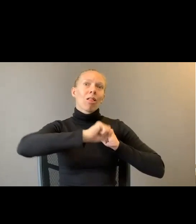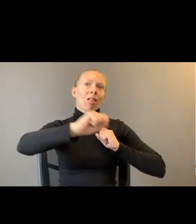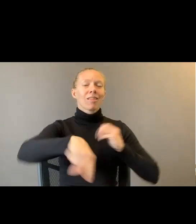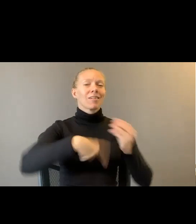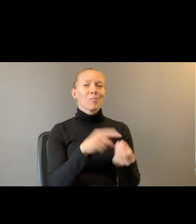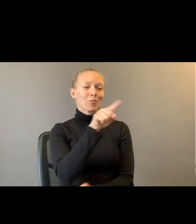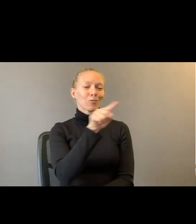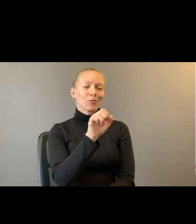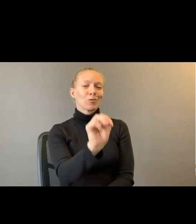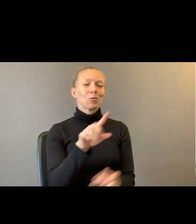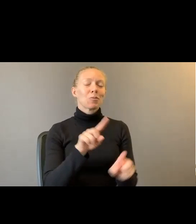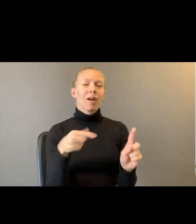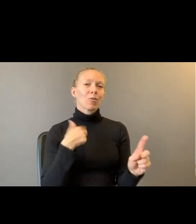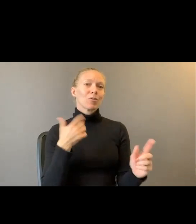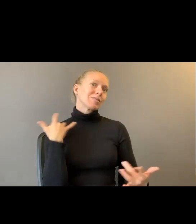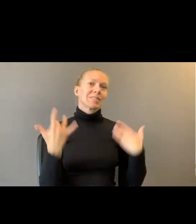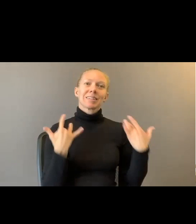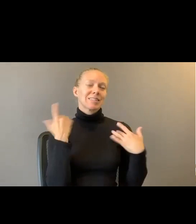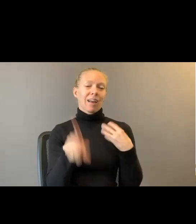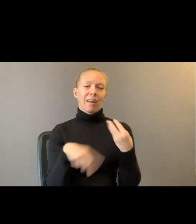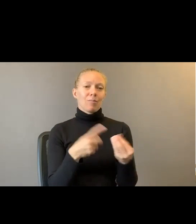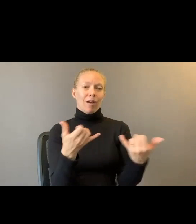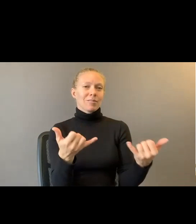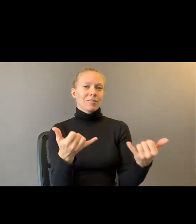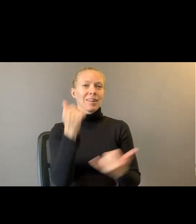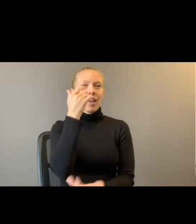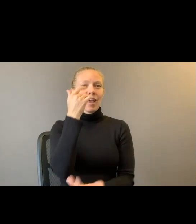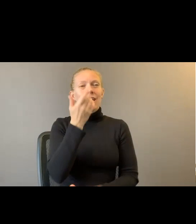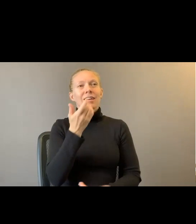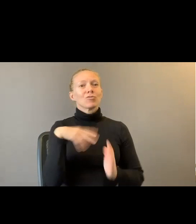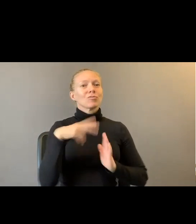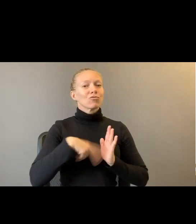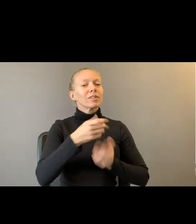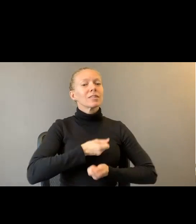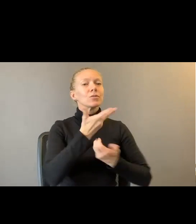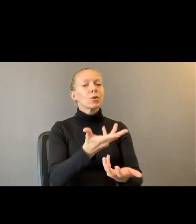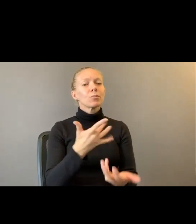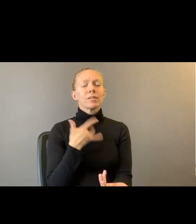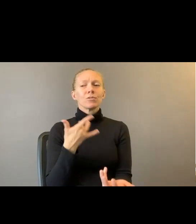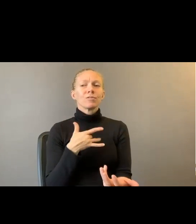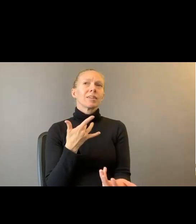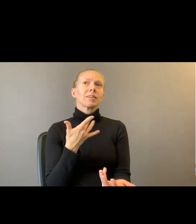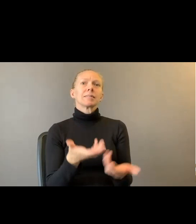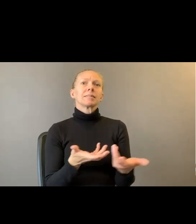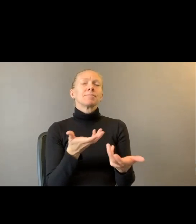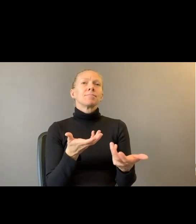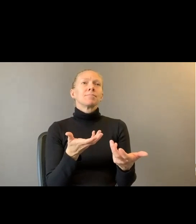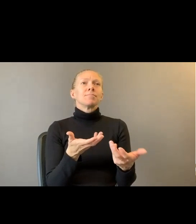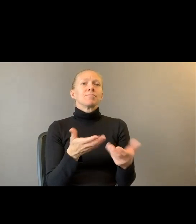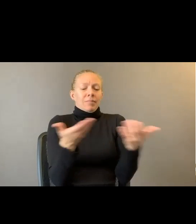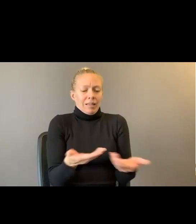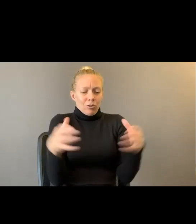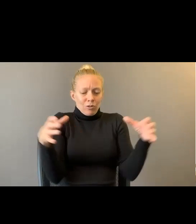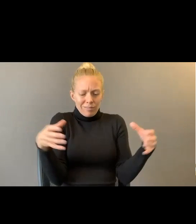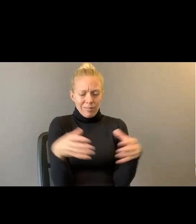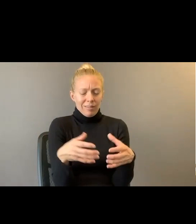forward to and just to hear these poems and to kind of feel held by the imagery, the language,